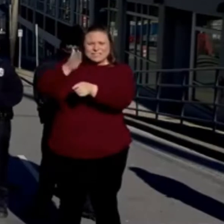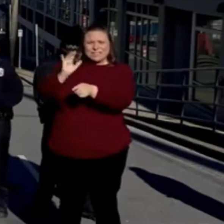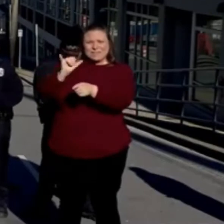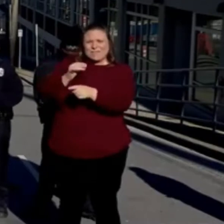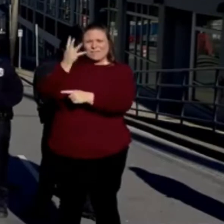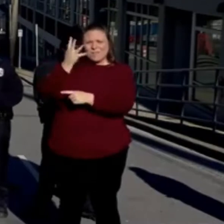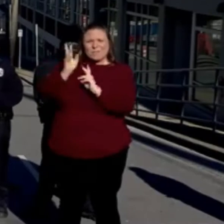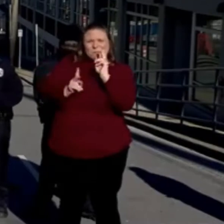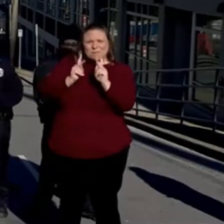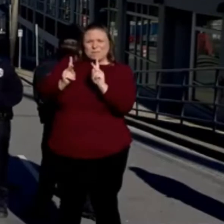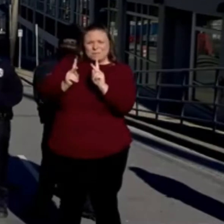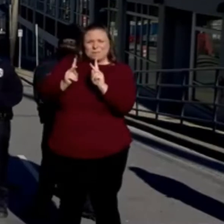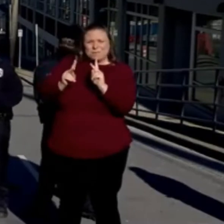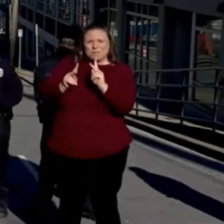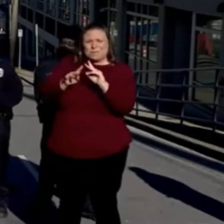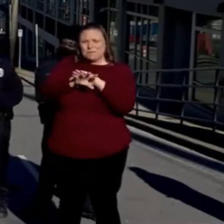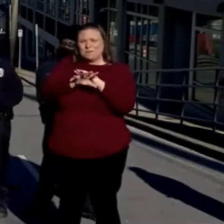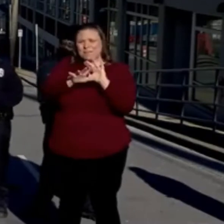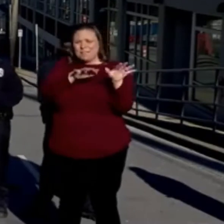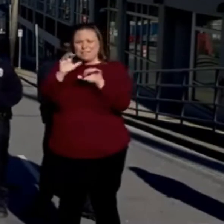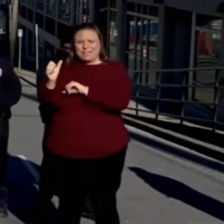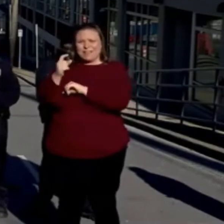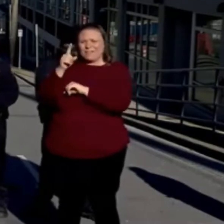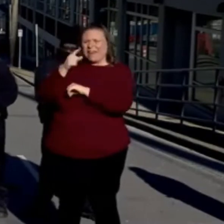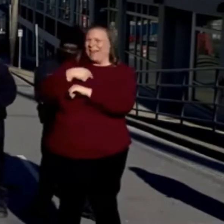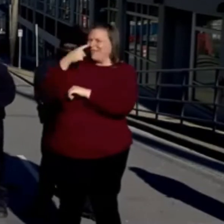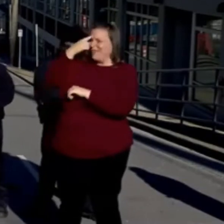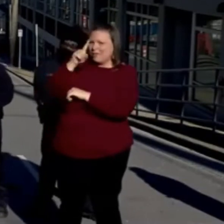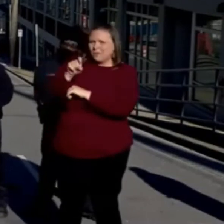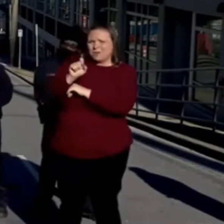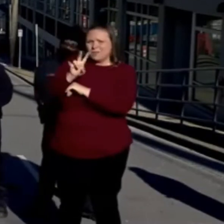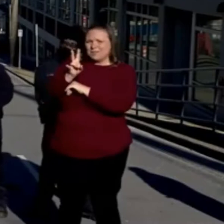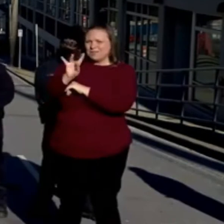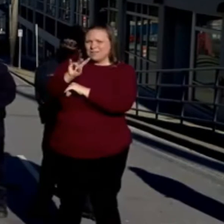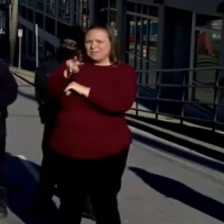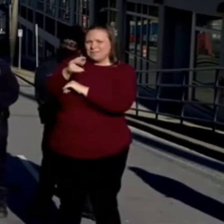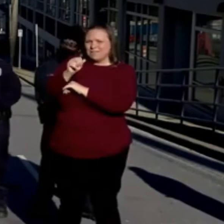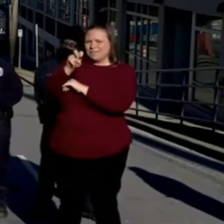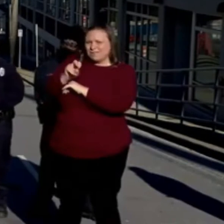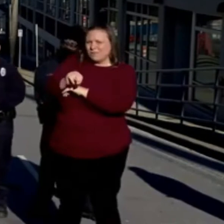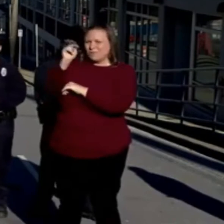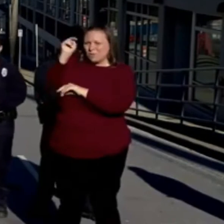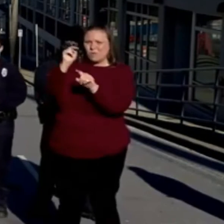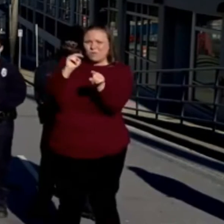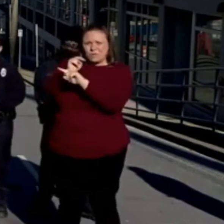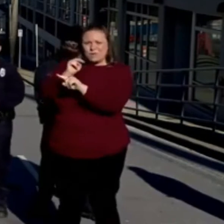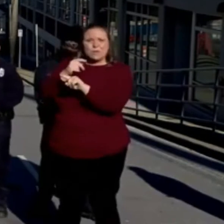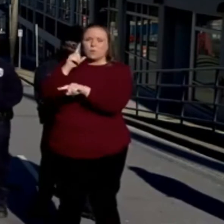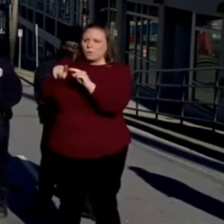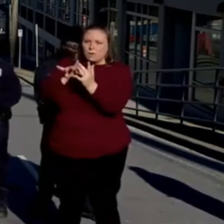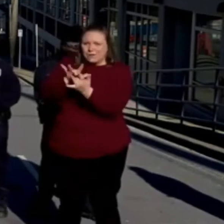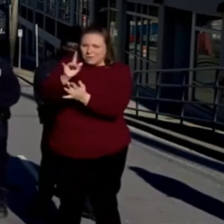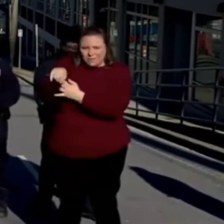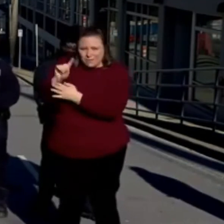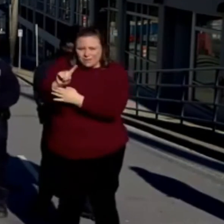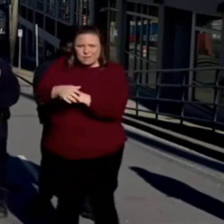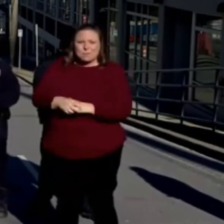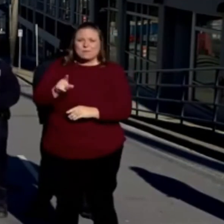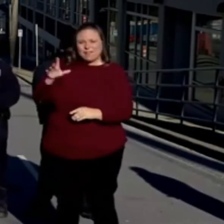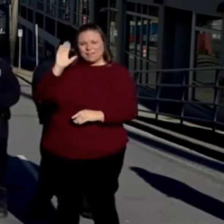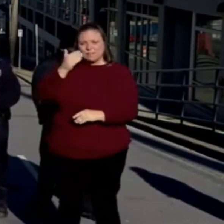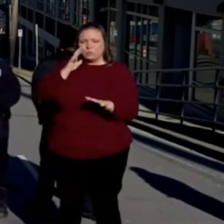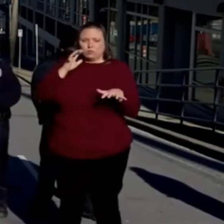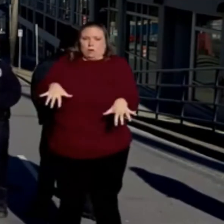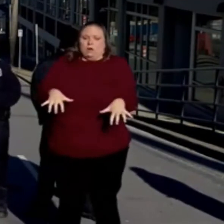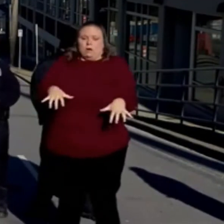be four people that came out of, I believe, 178 2nd Avenue North that we weren't able to get contact with. They seemed